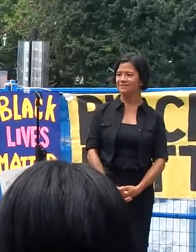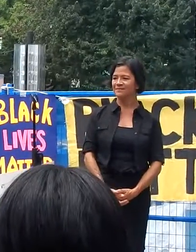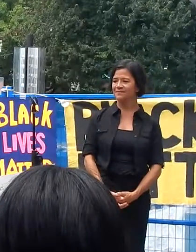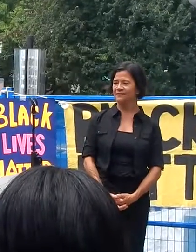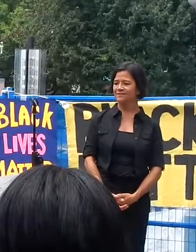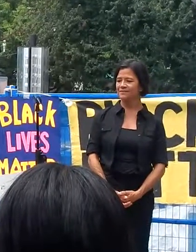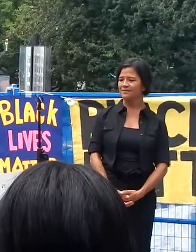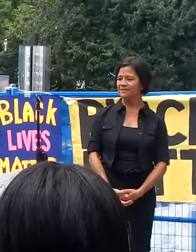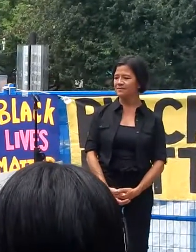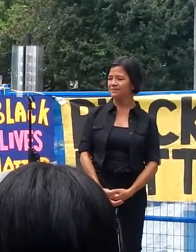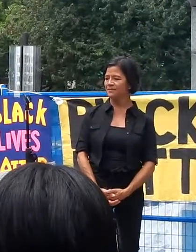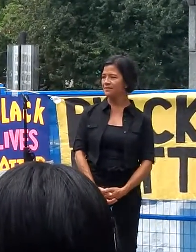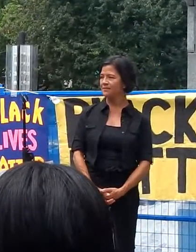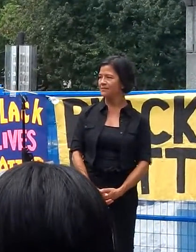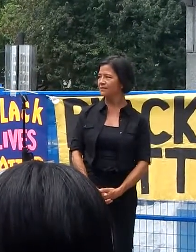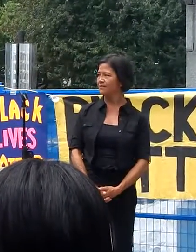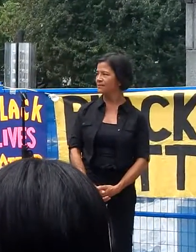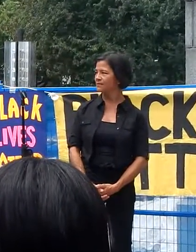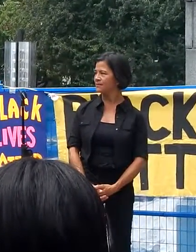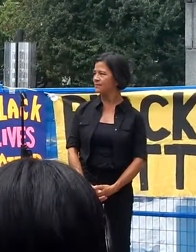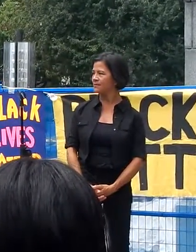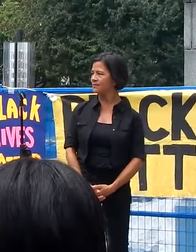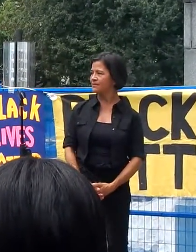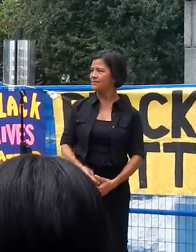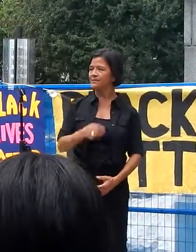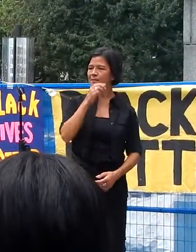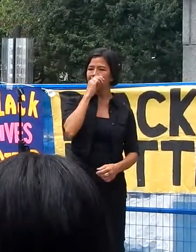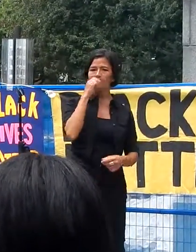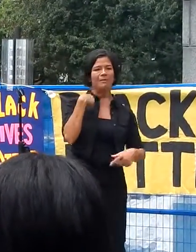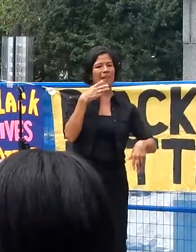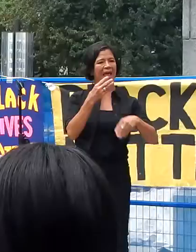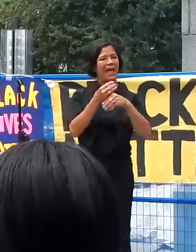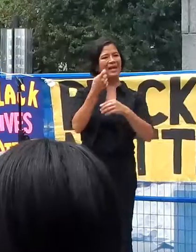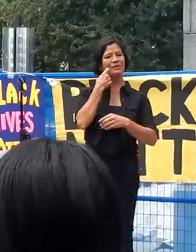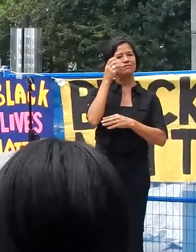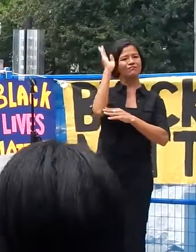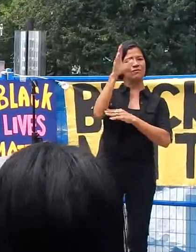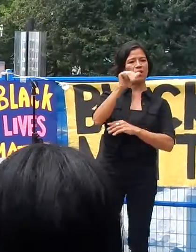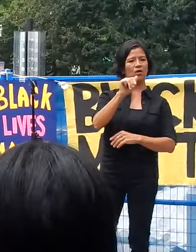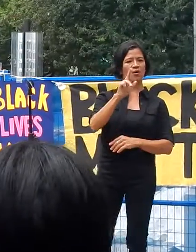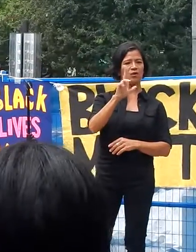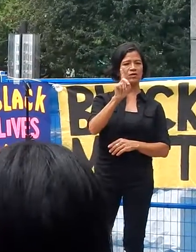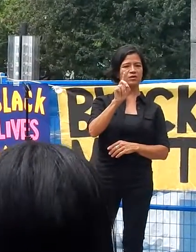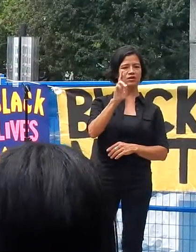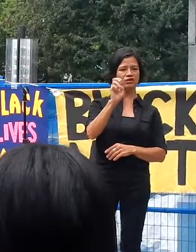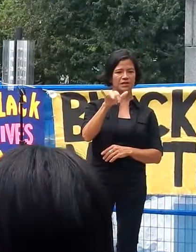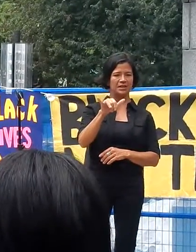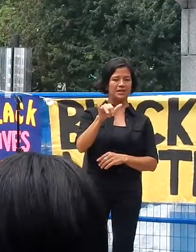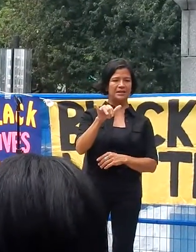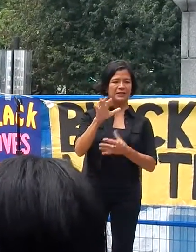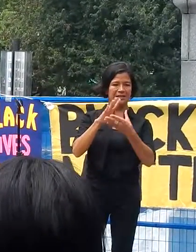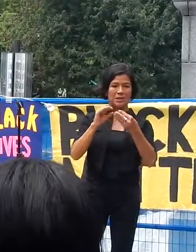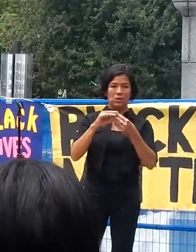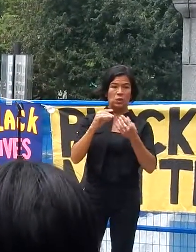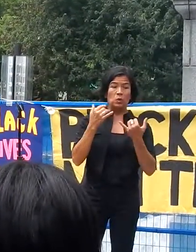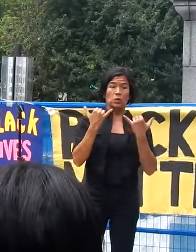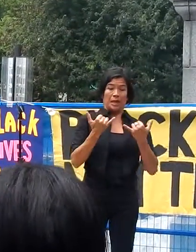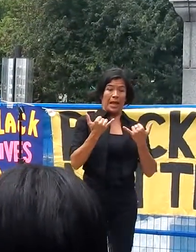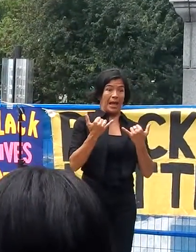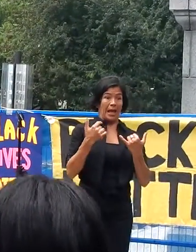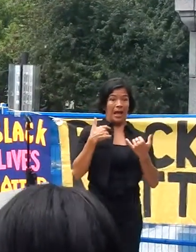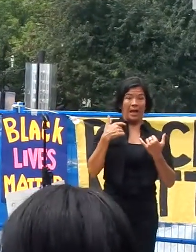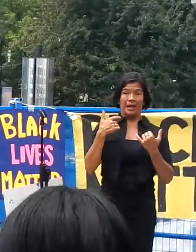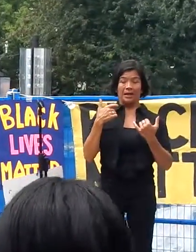I will just add on what Audrey Siege said to you today. I was crying in my house when I asked her to come